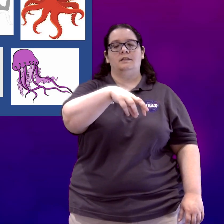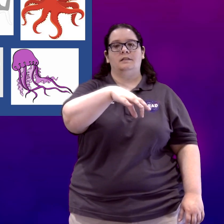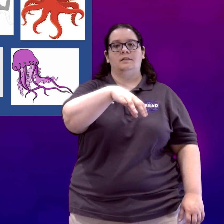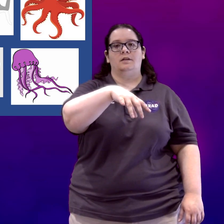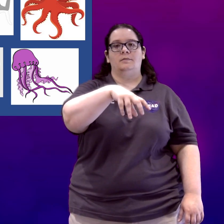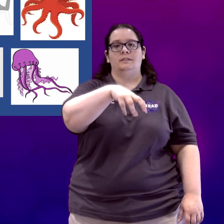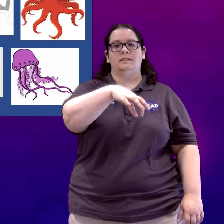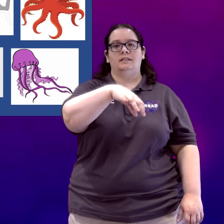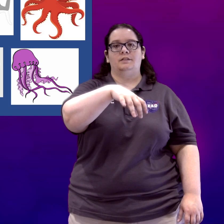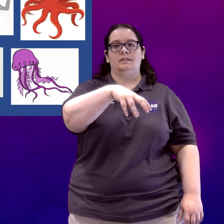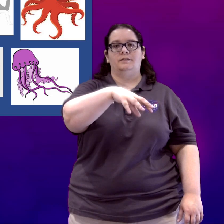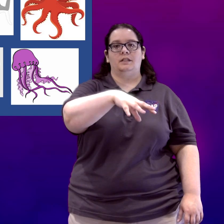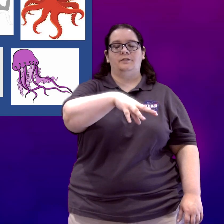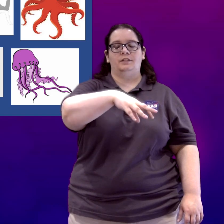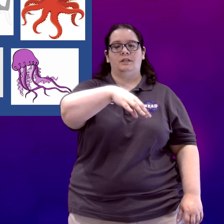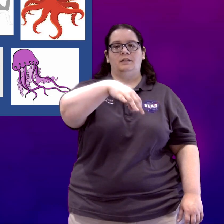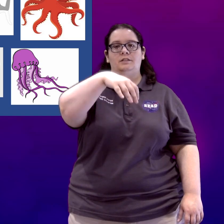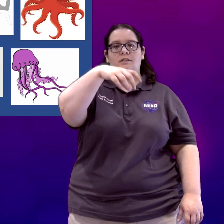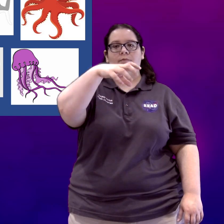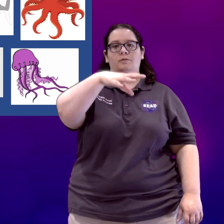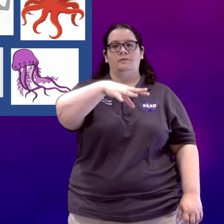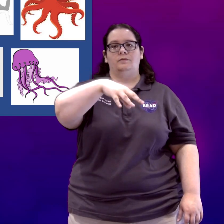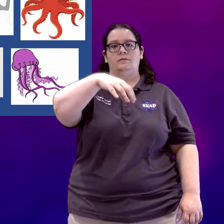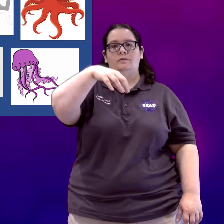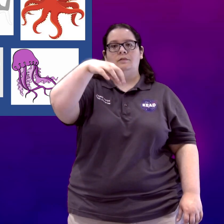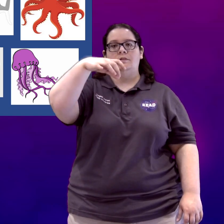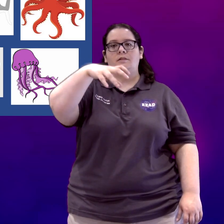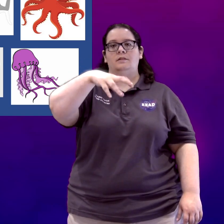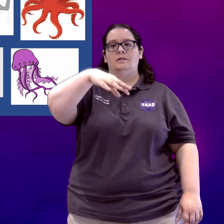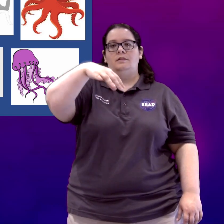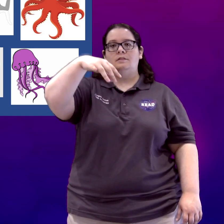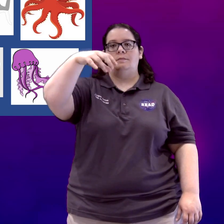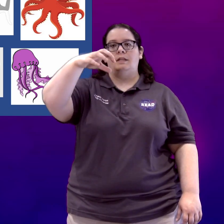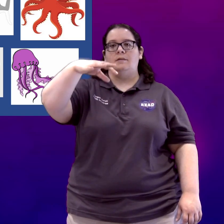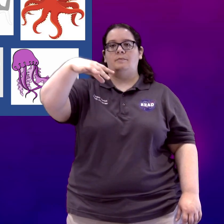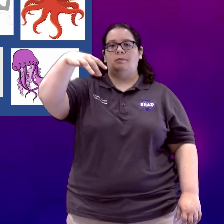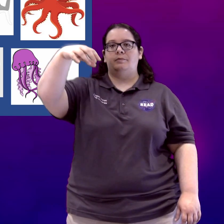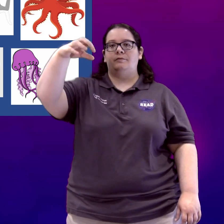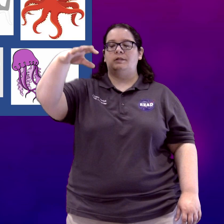the arms and stingers of a jellyfish and then just let it move. It's going to be kind of bubbly movement.